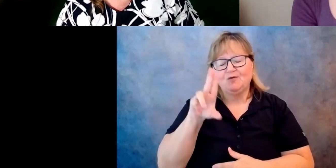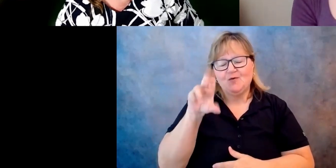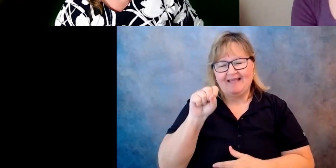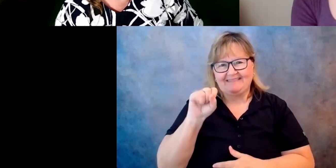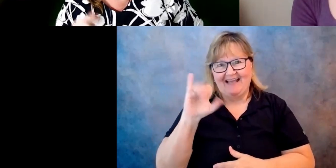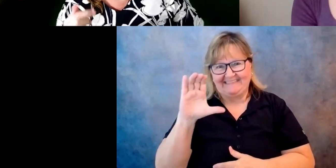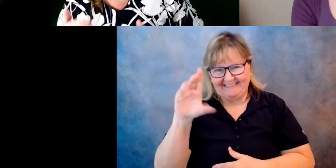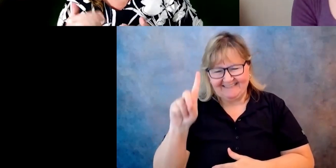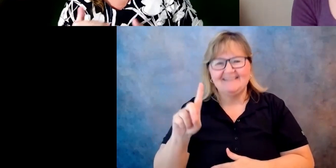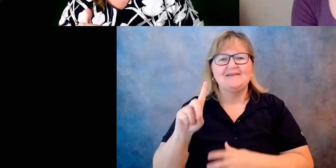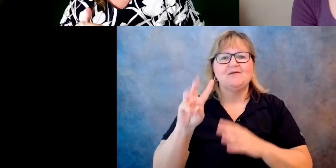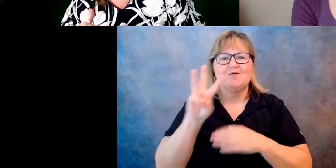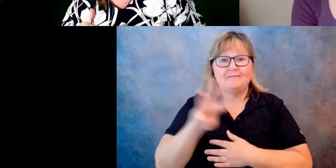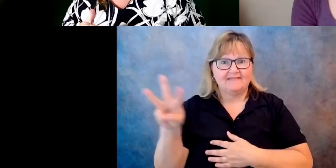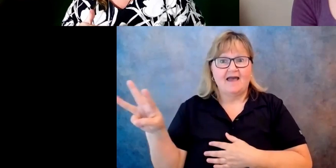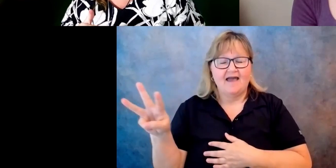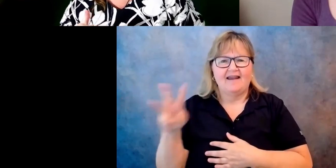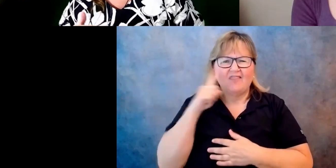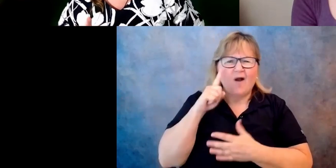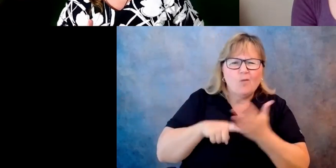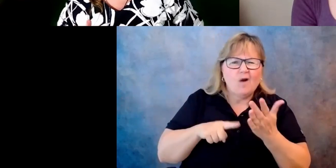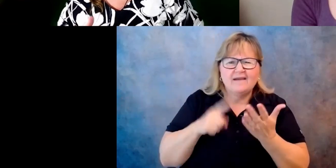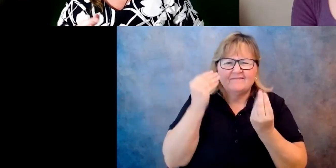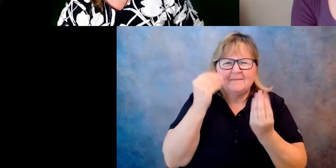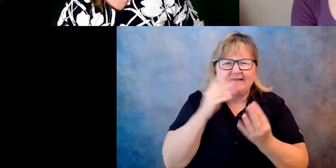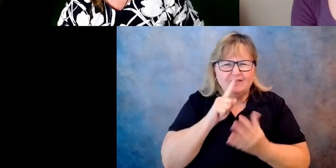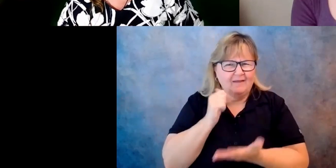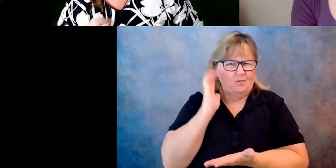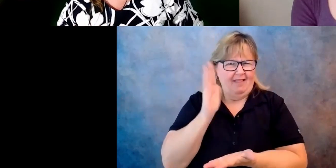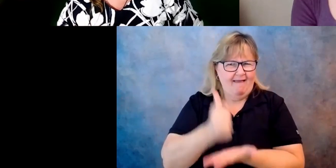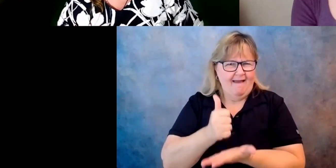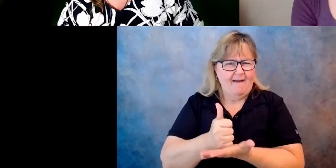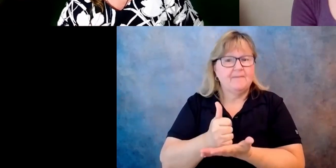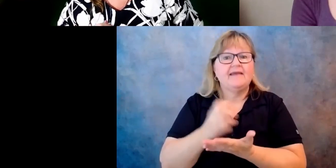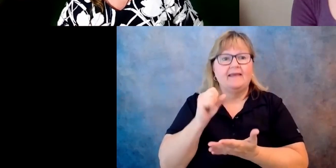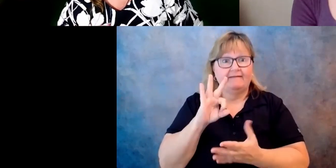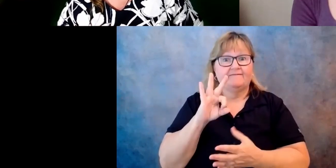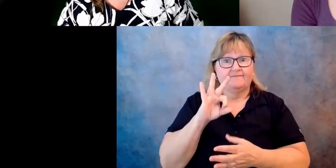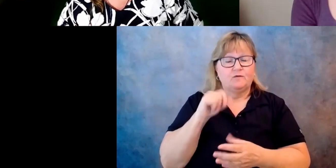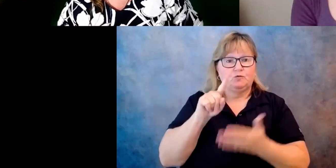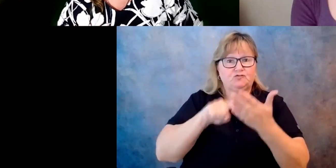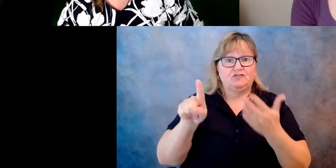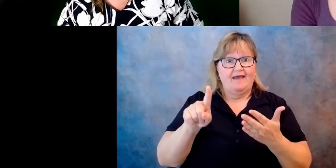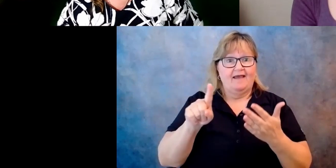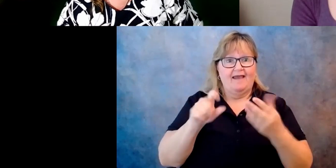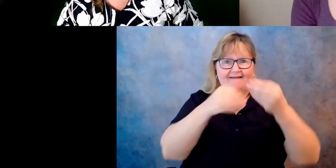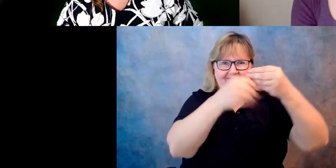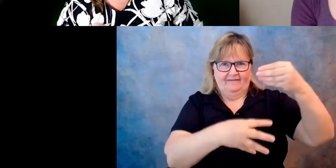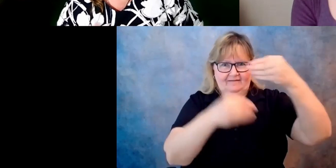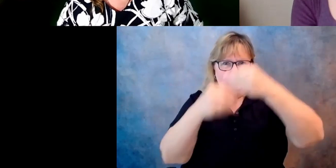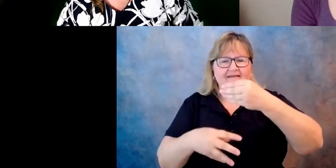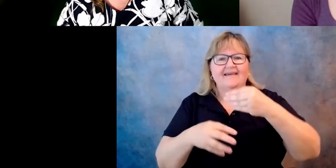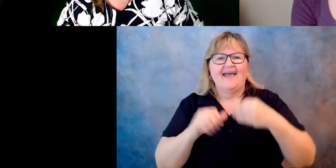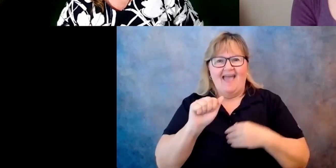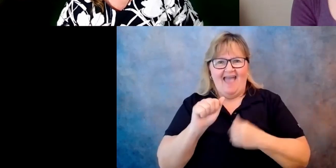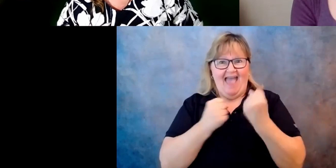So in our initiative section, you'll, if you drop down to advocacy, you'll see another drop down where it takes you to our